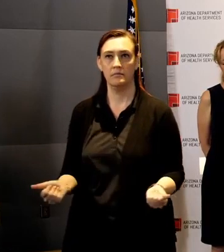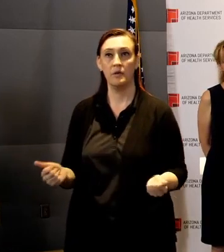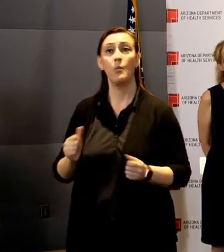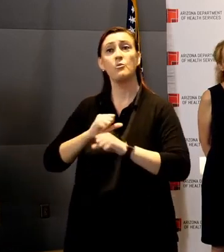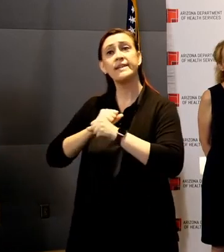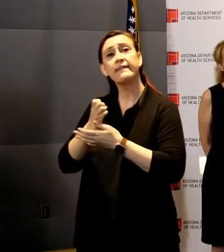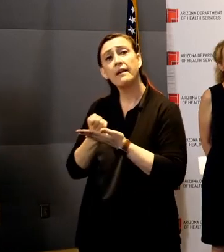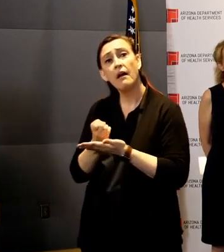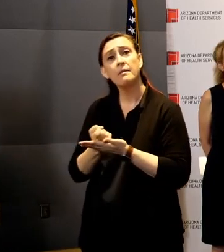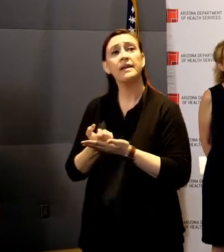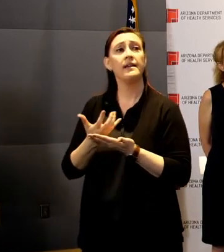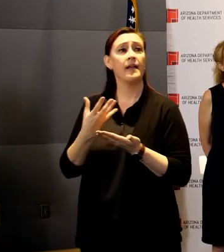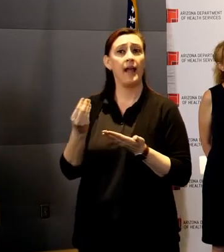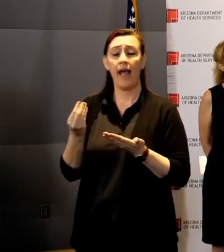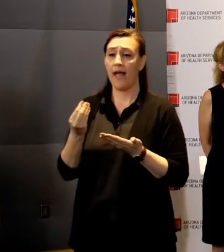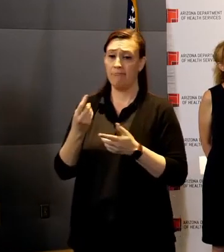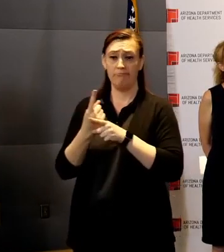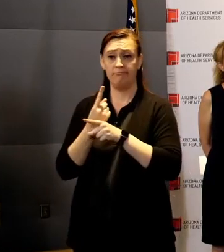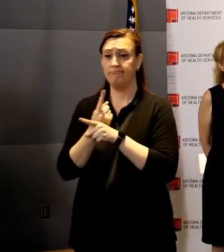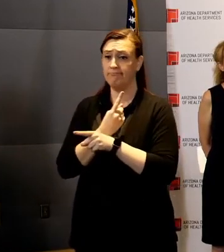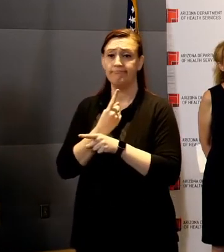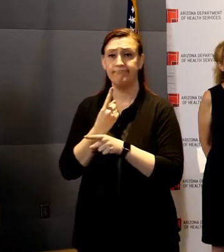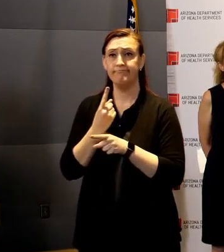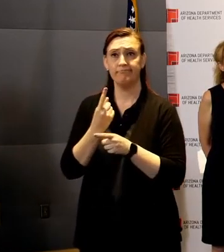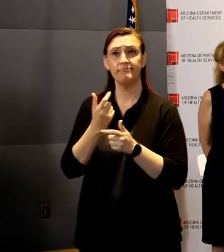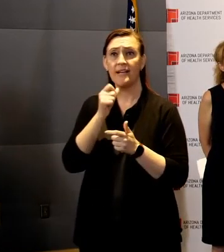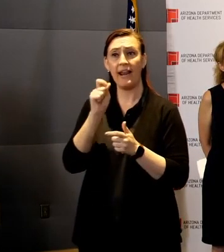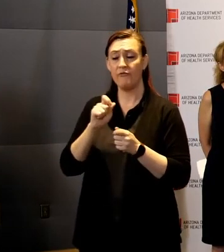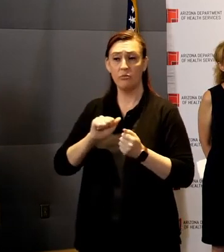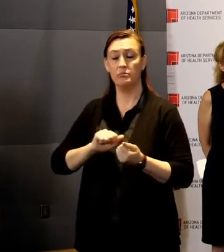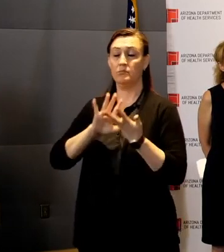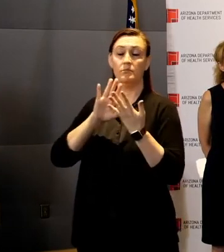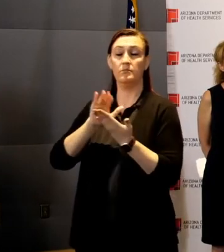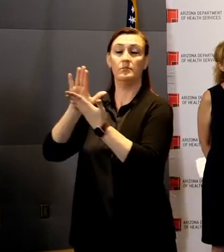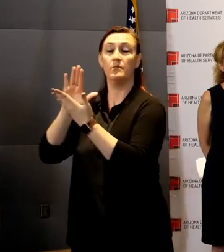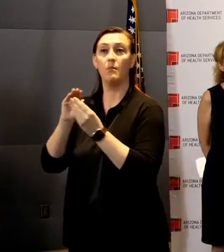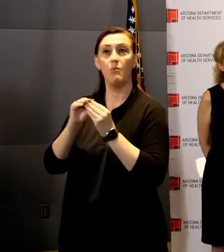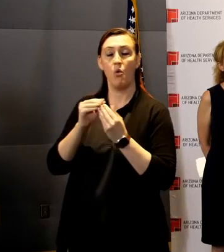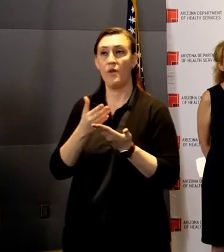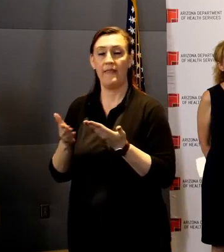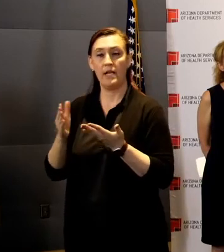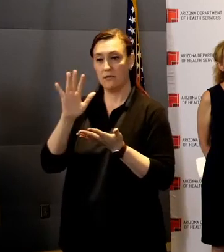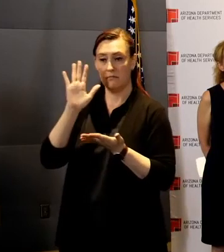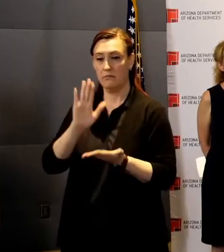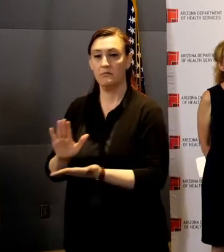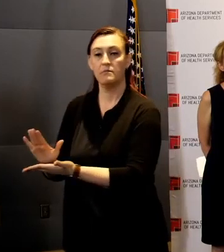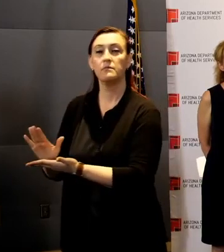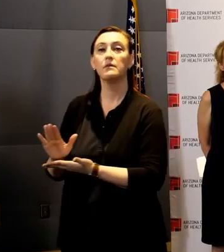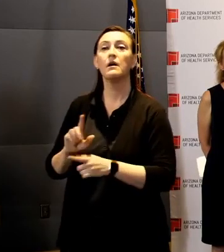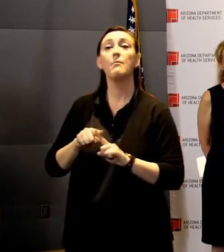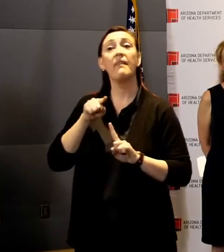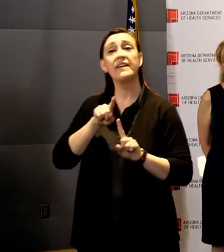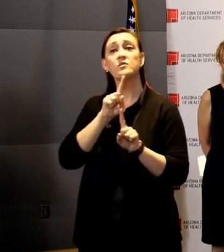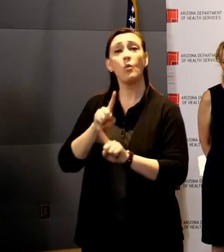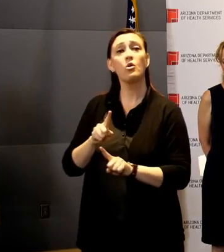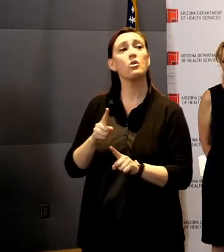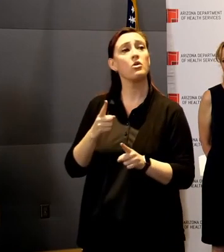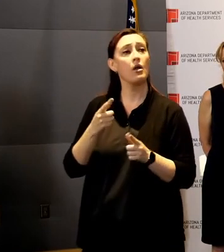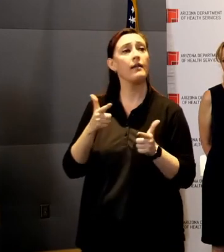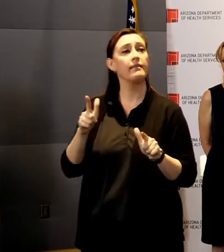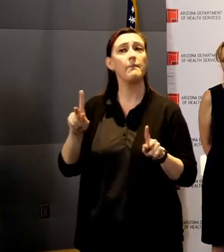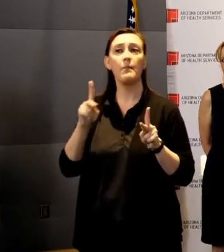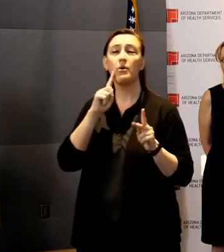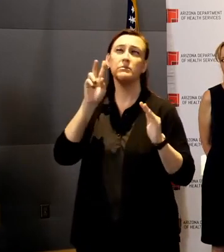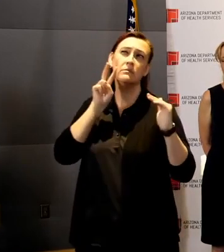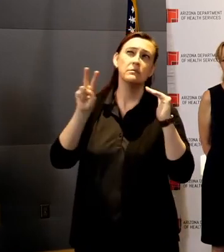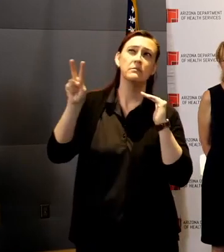further action. But this order will allow workers and employers to responsibly plan for what things look like in